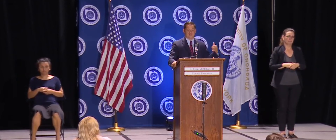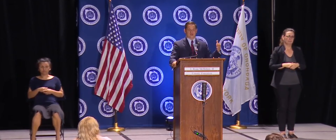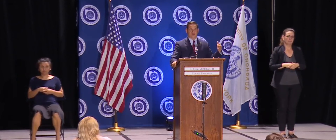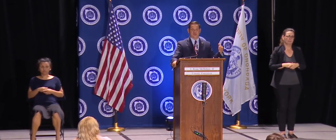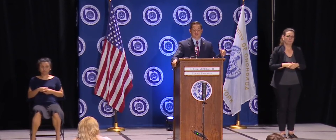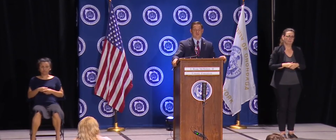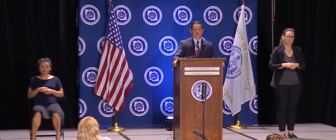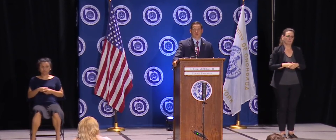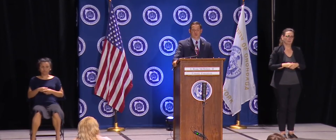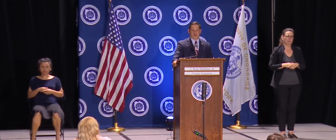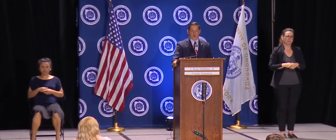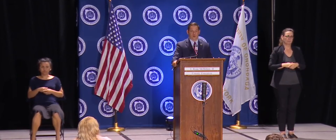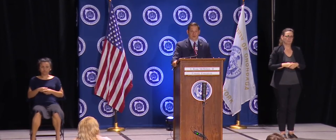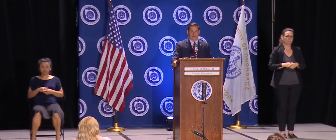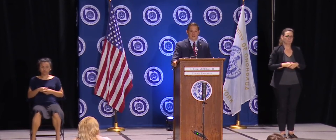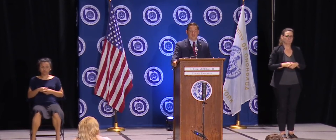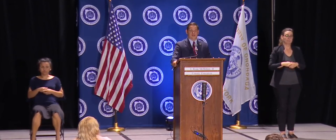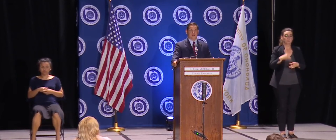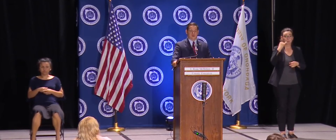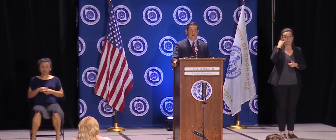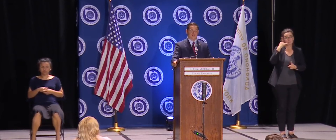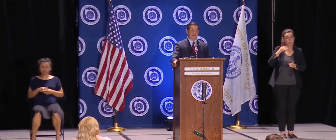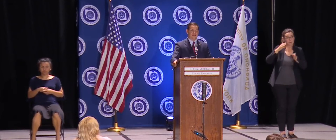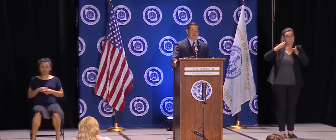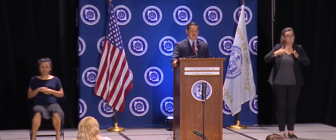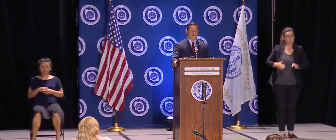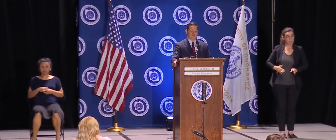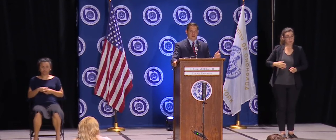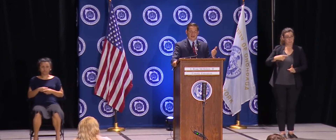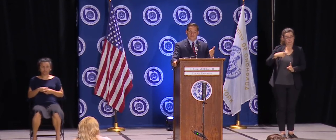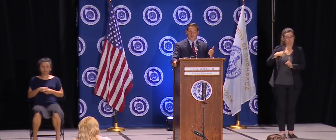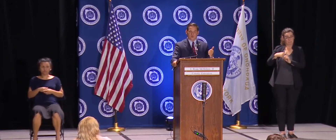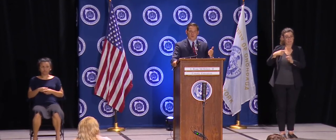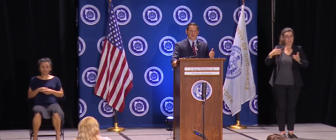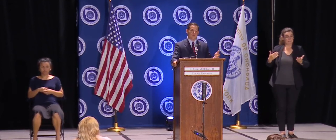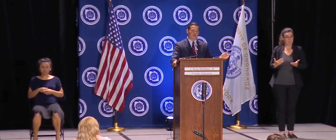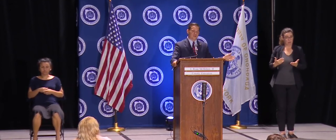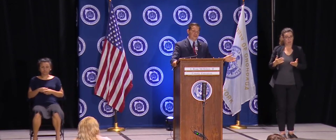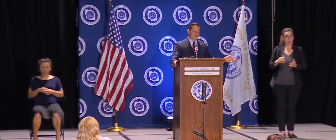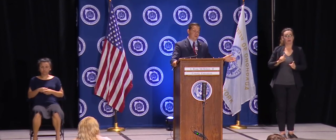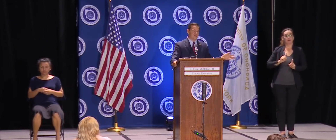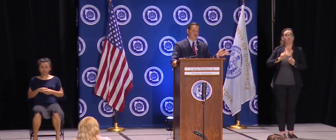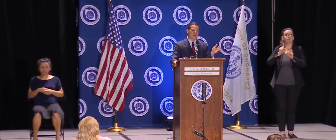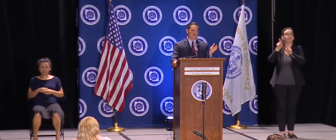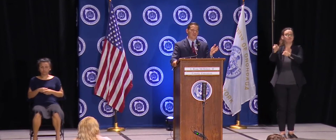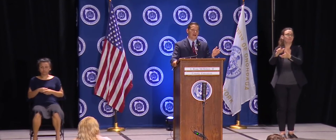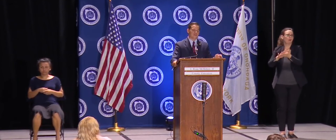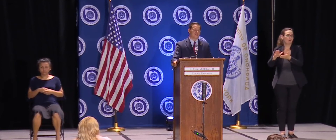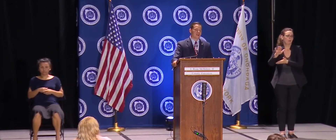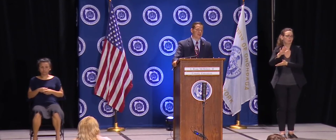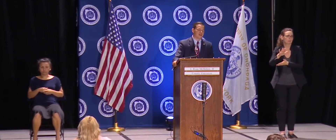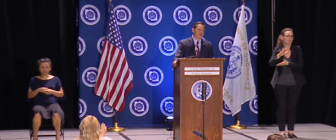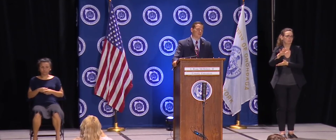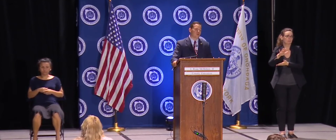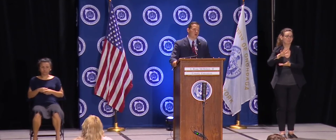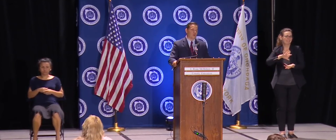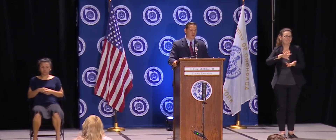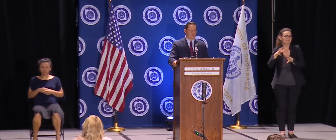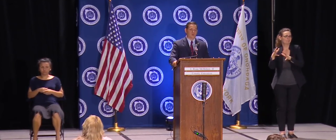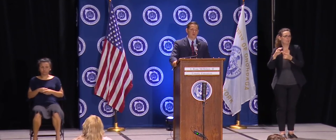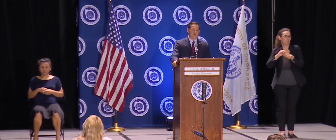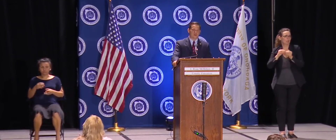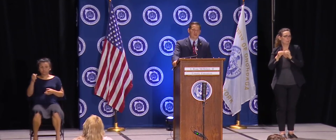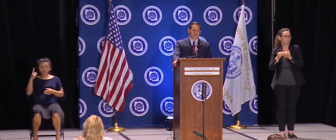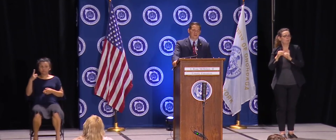out of our six institutions here locally. So, and if you look at SU, most of kids from SU are coming from out of state. So